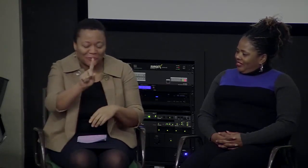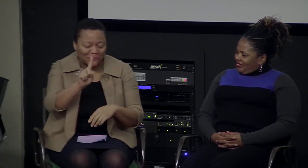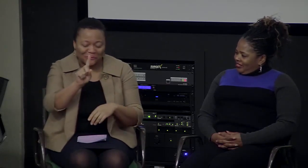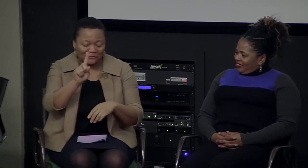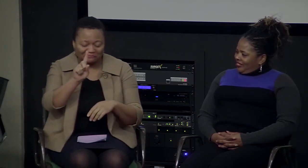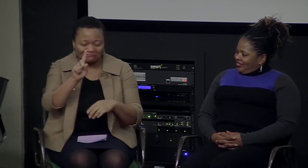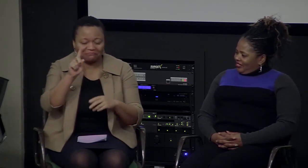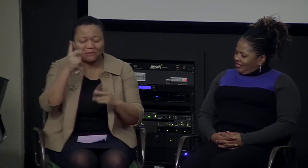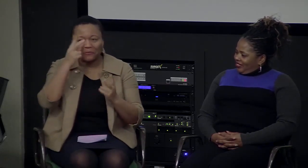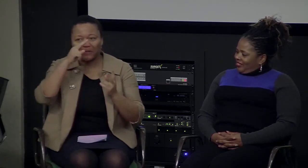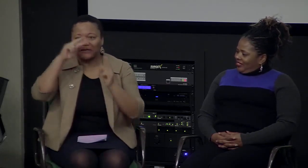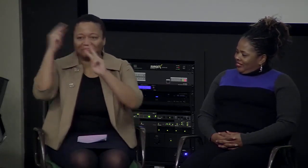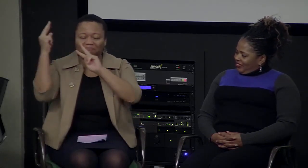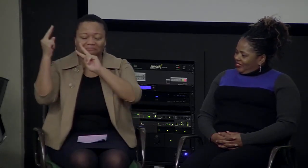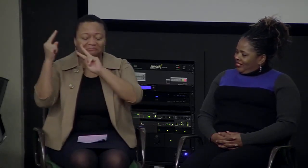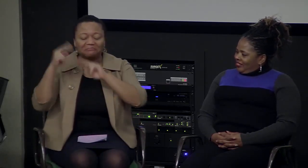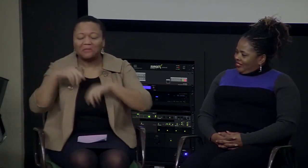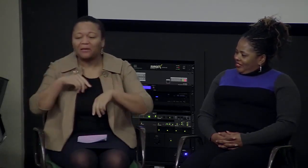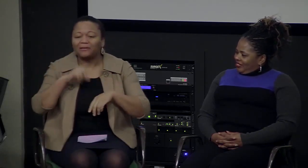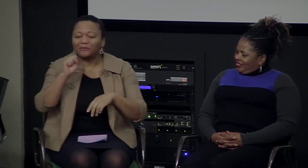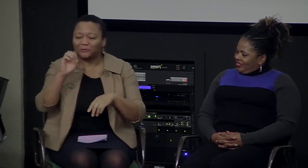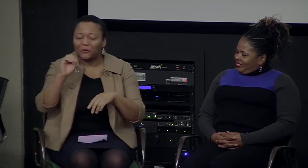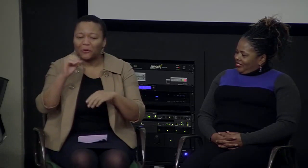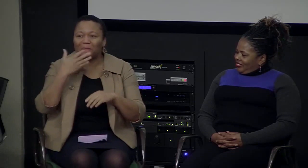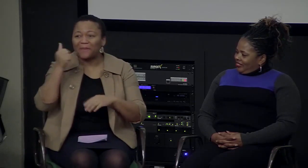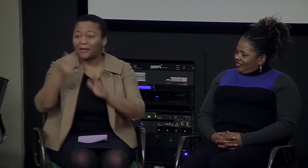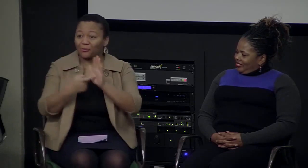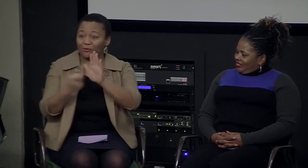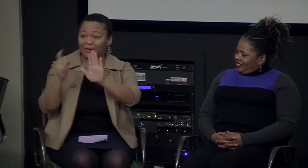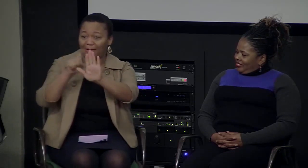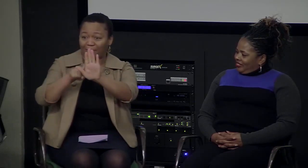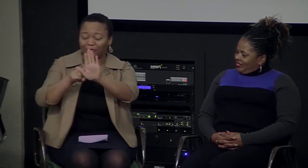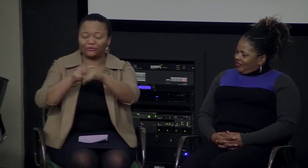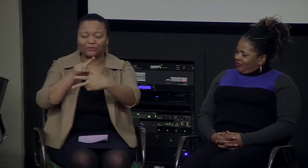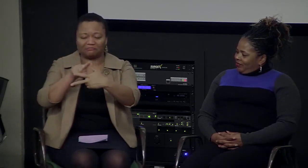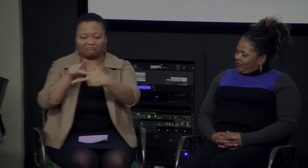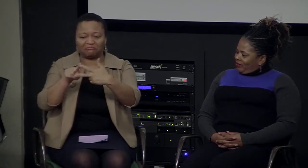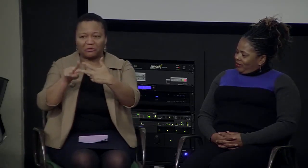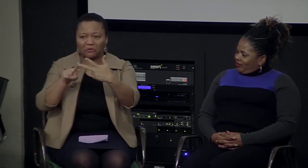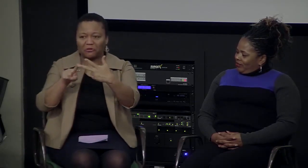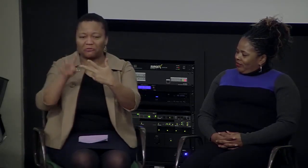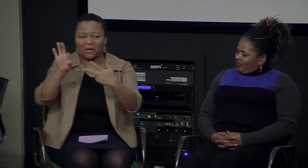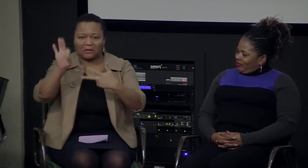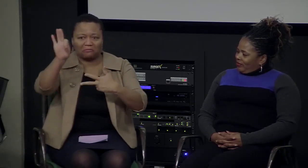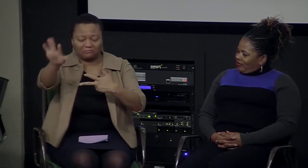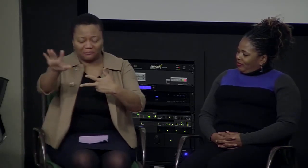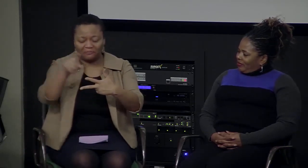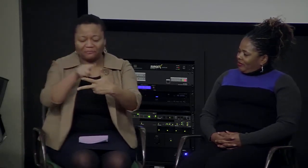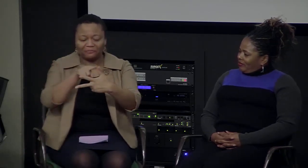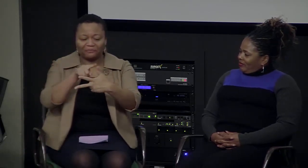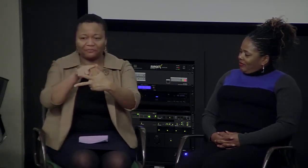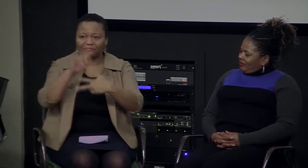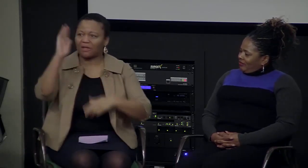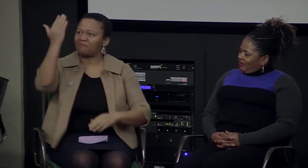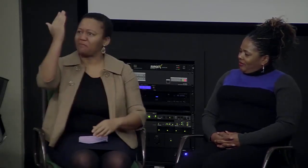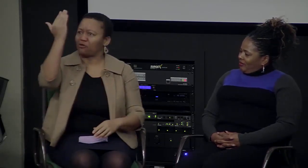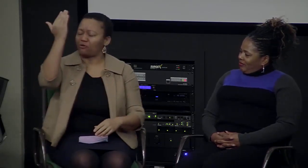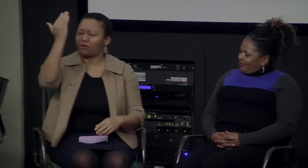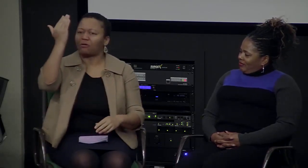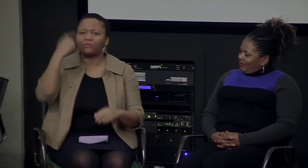That's not the way people acquire their skill. That's definitely a fallacy. I like to think of it better as this type of metaphor and there's